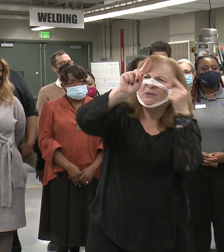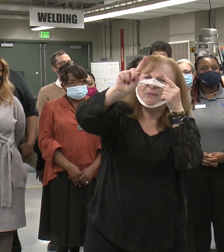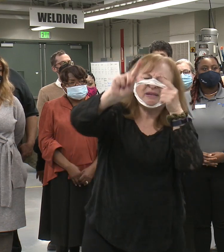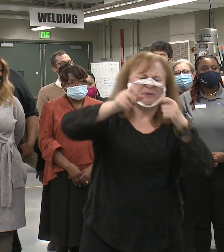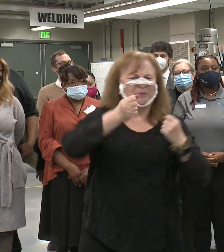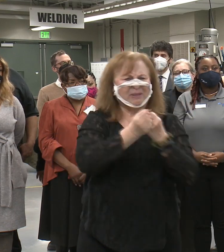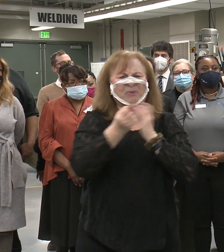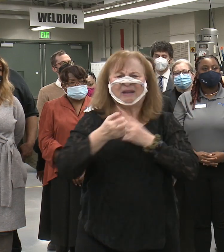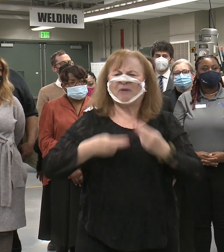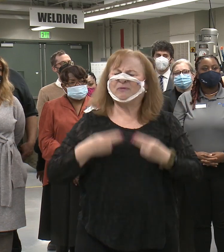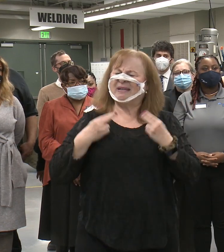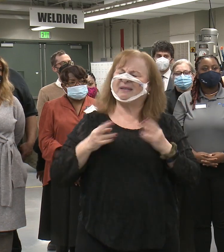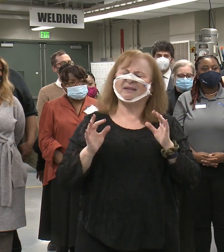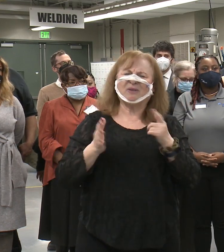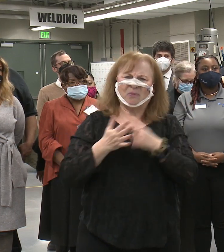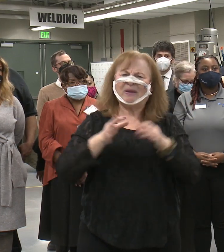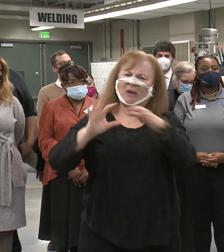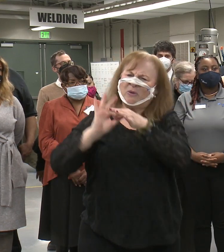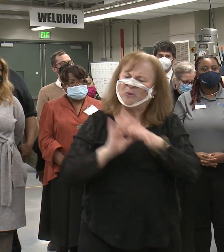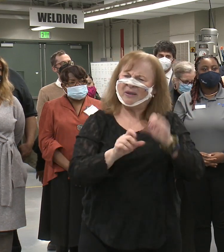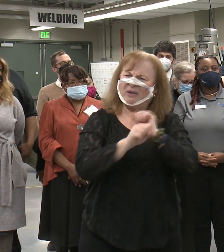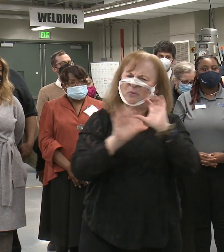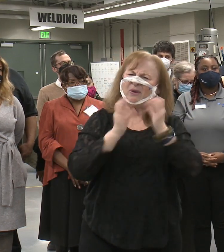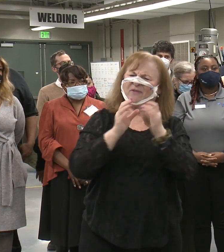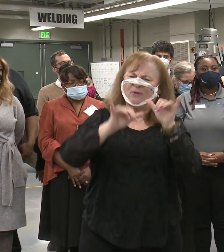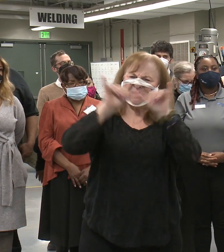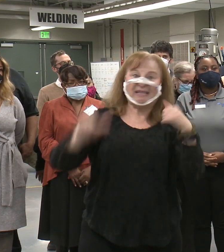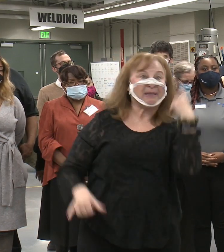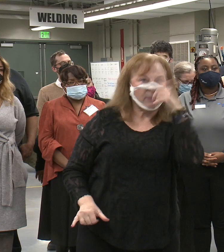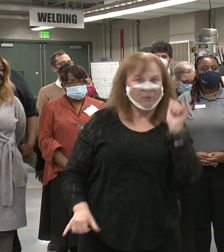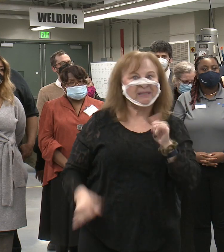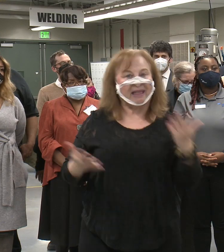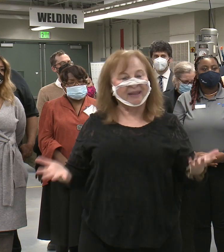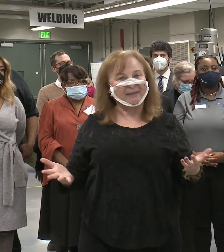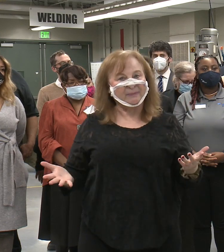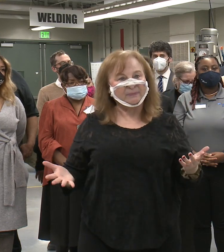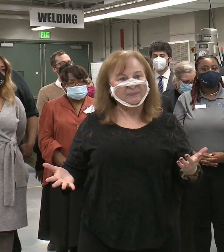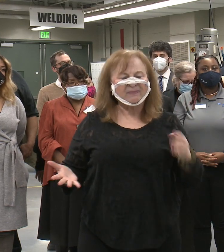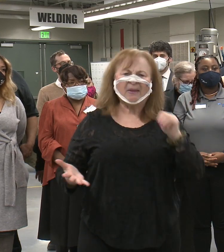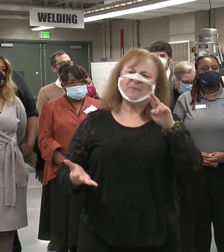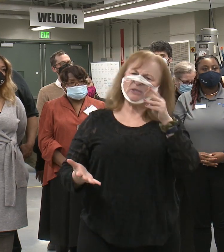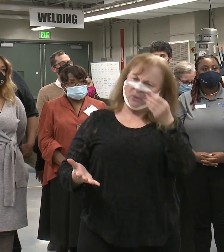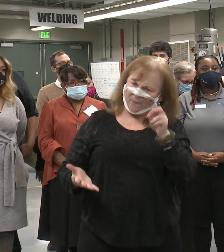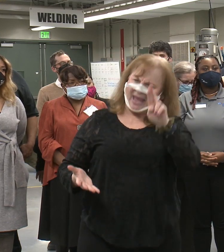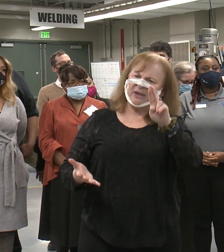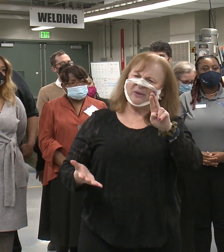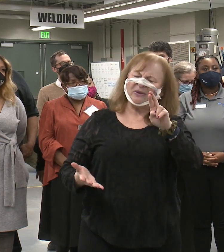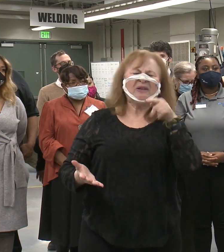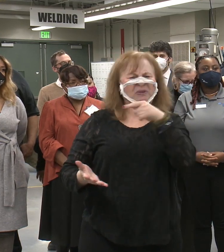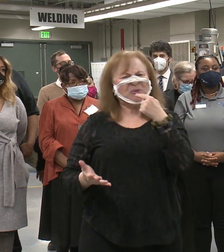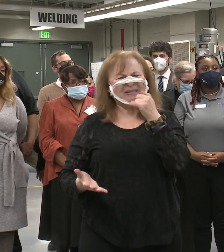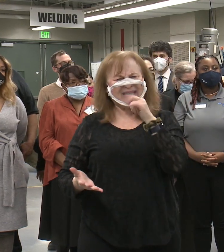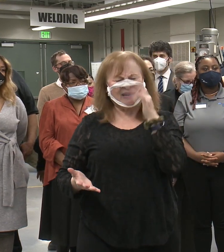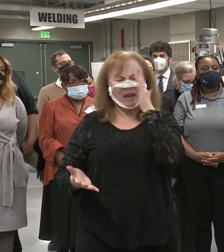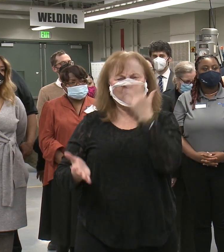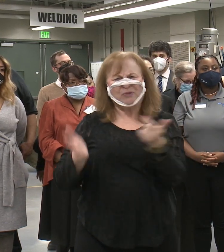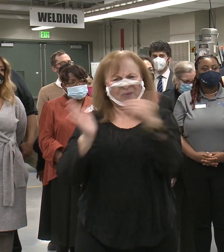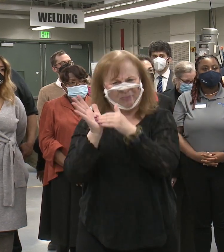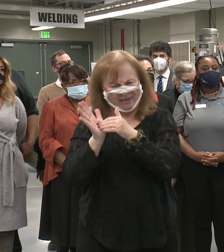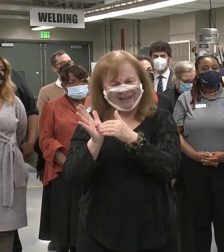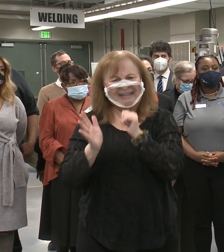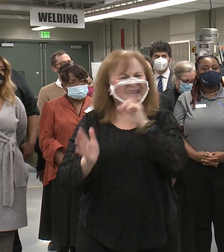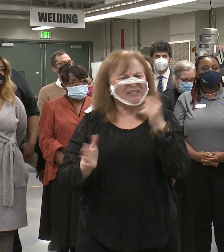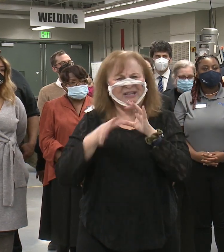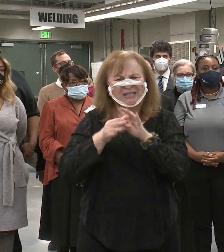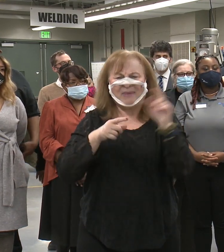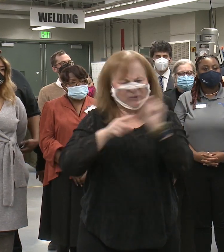to support our residents, it's what a coordinated workforce system looks like. So Mr. Mayor, you said it, I'm going to repeat it again. This isn't